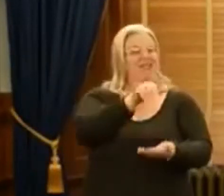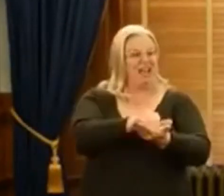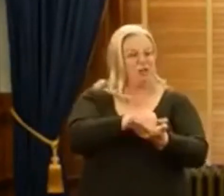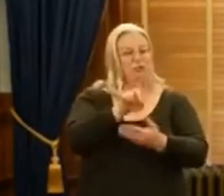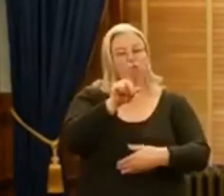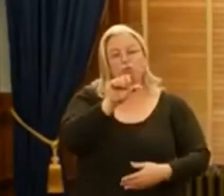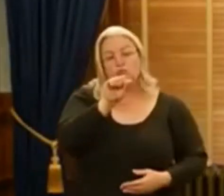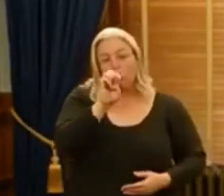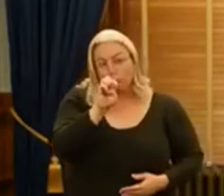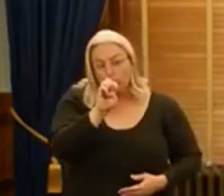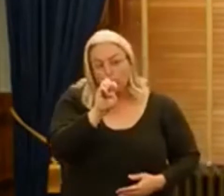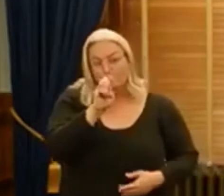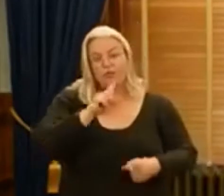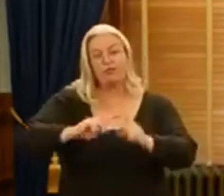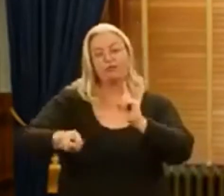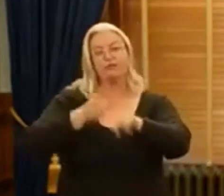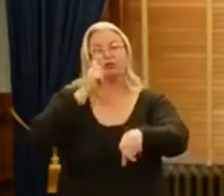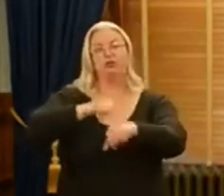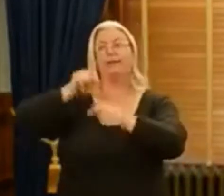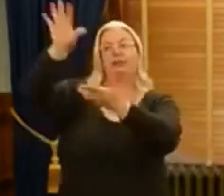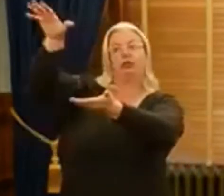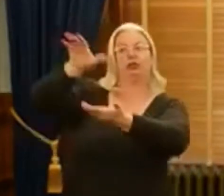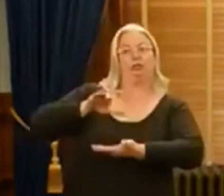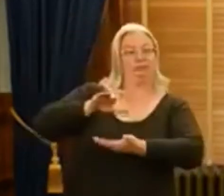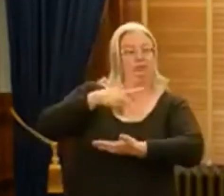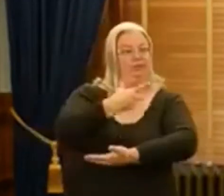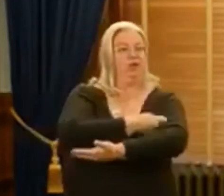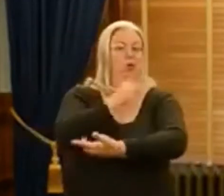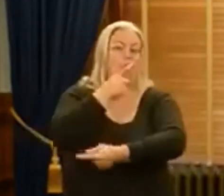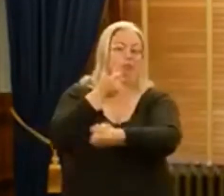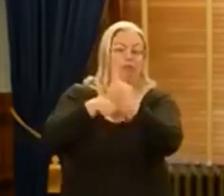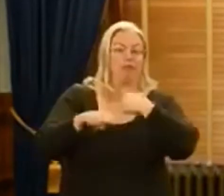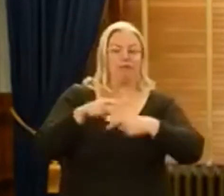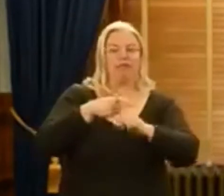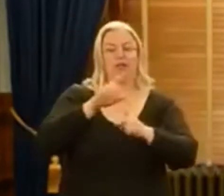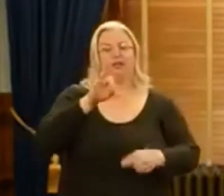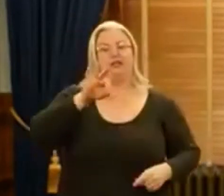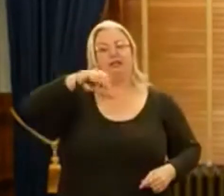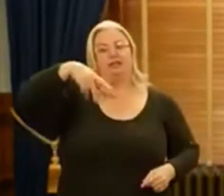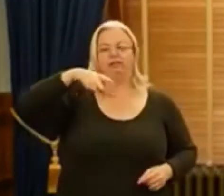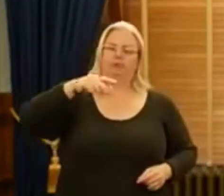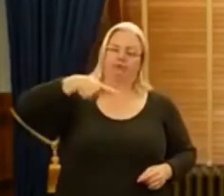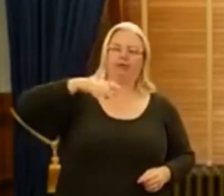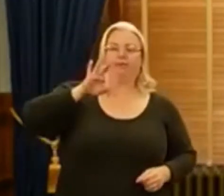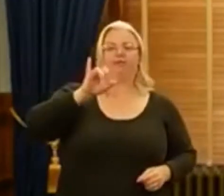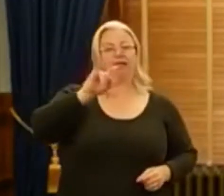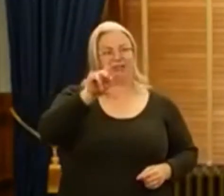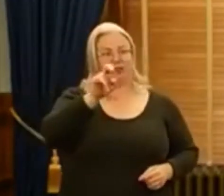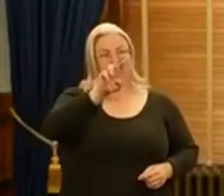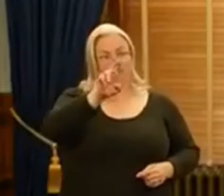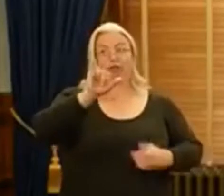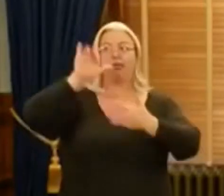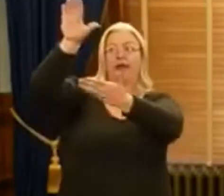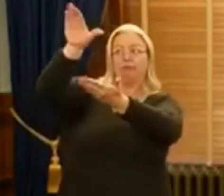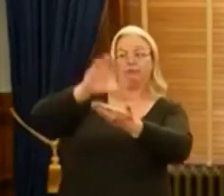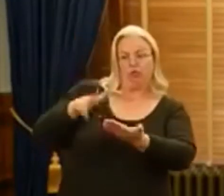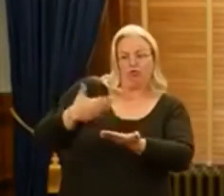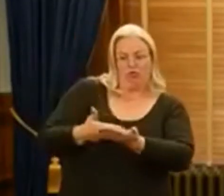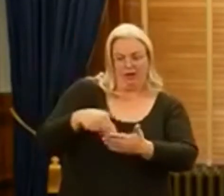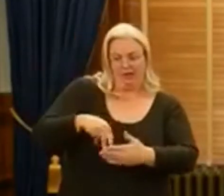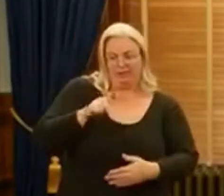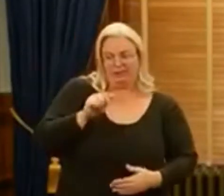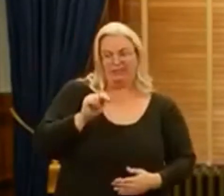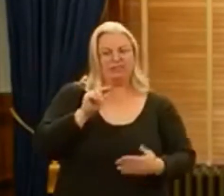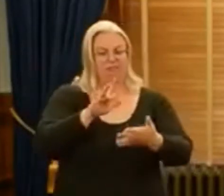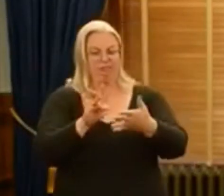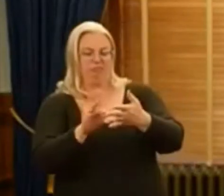doses in our first shipment of the vaccine, which will come from Pfizer. This shipment could arrive in our state as soon as